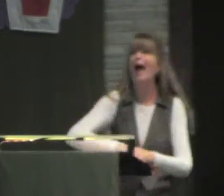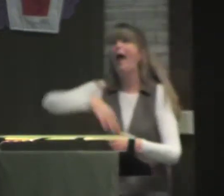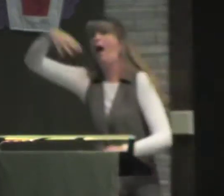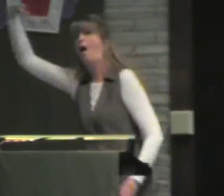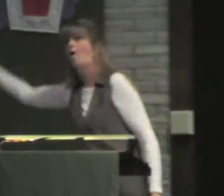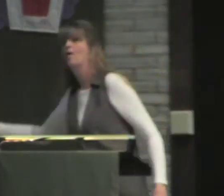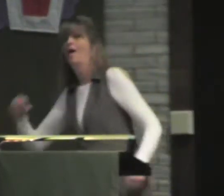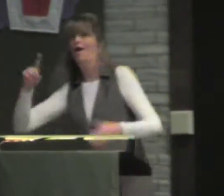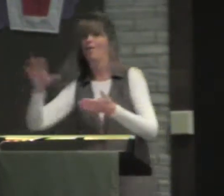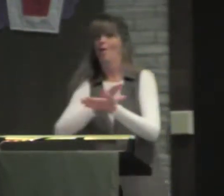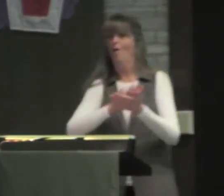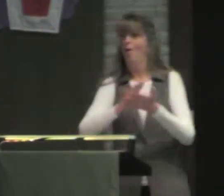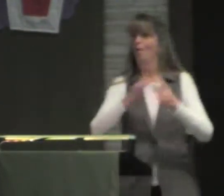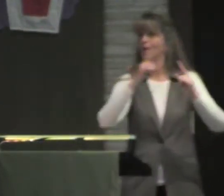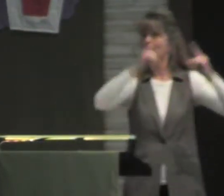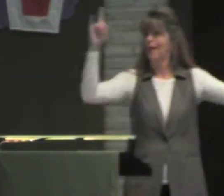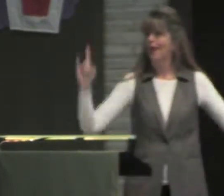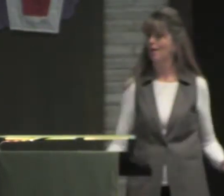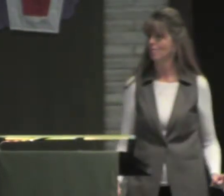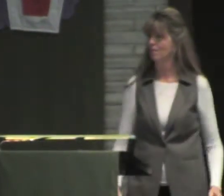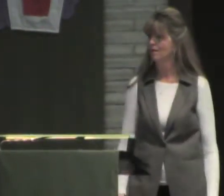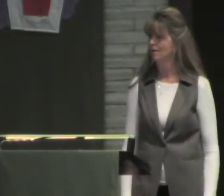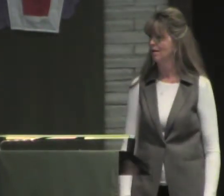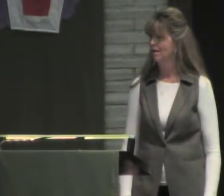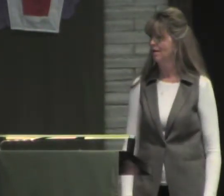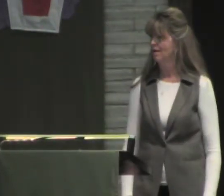We have to have our toilets outside